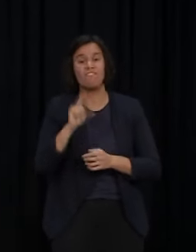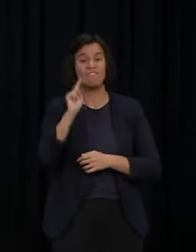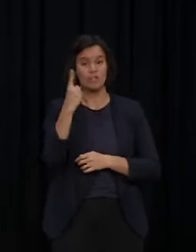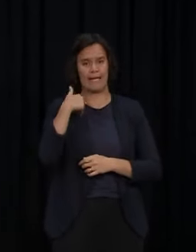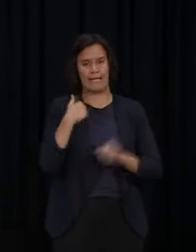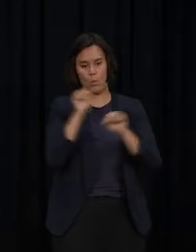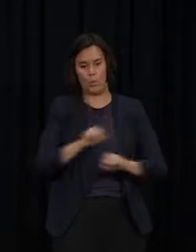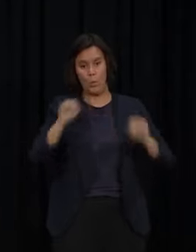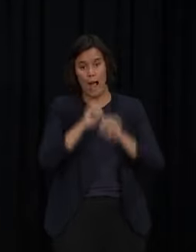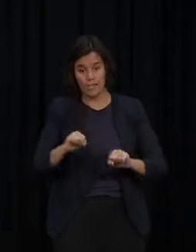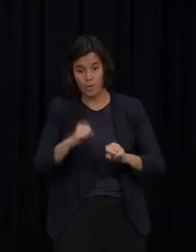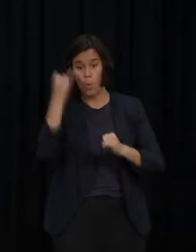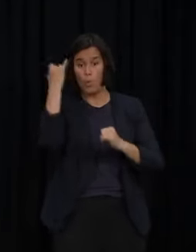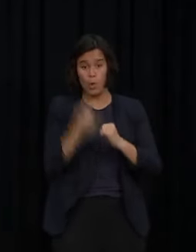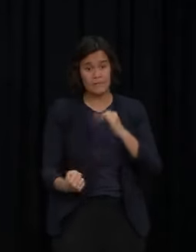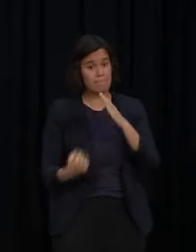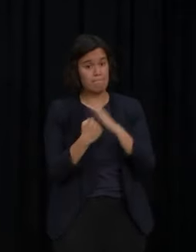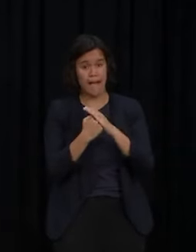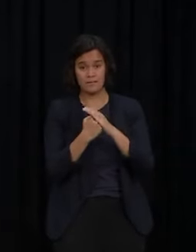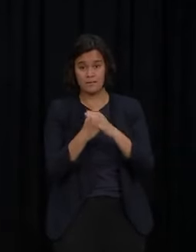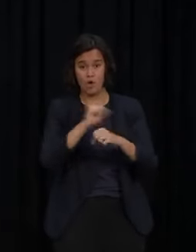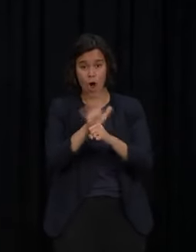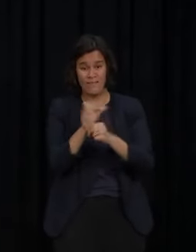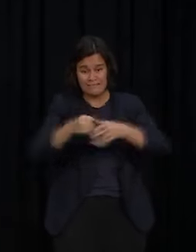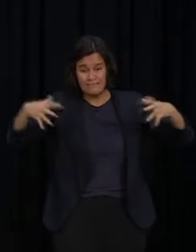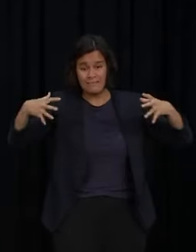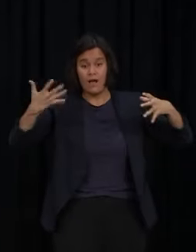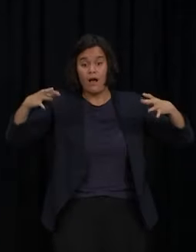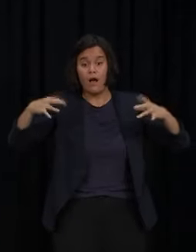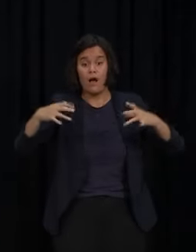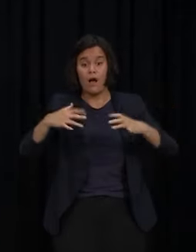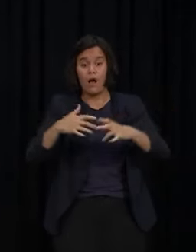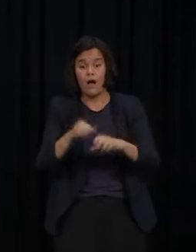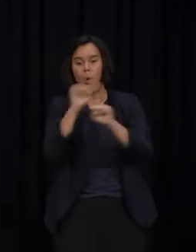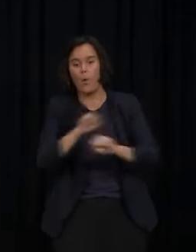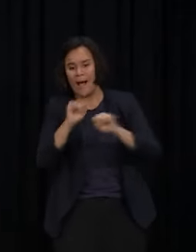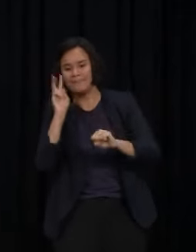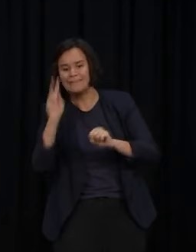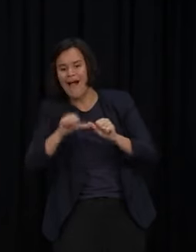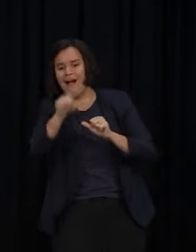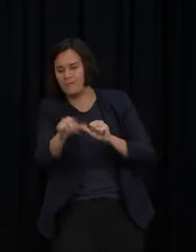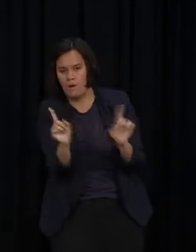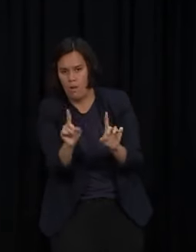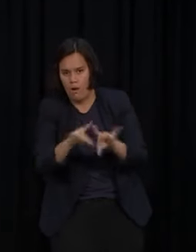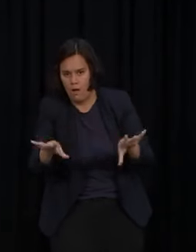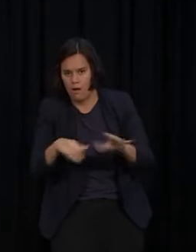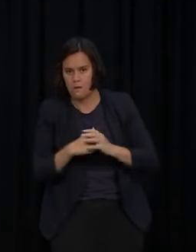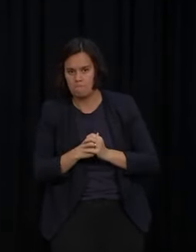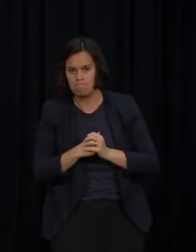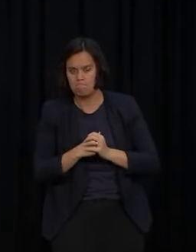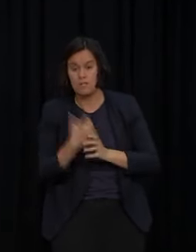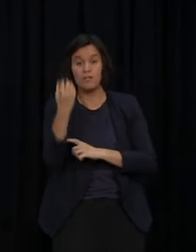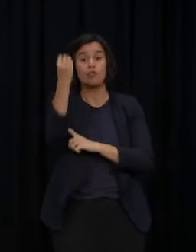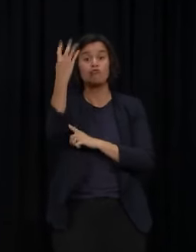Some might ask, why not do away with the traffic light system entirely? The first answer is new variants and potential